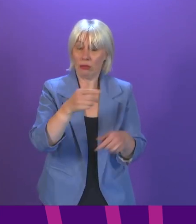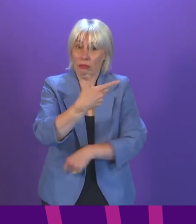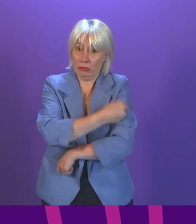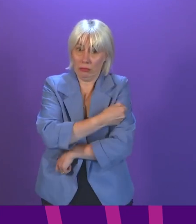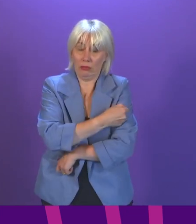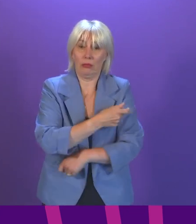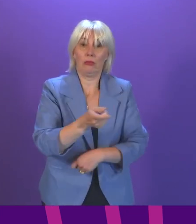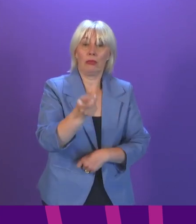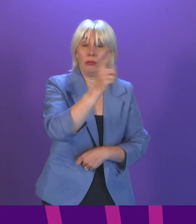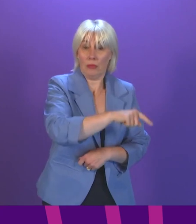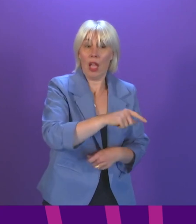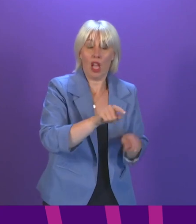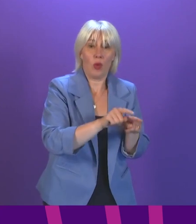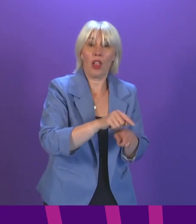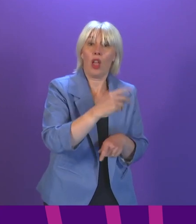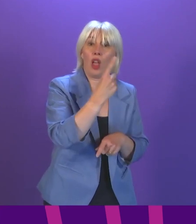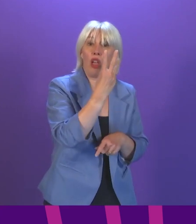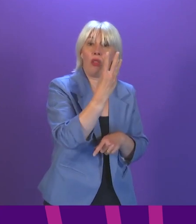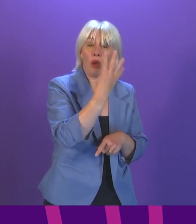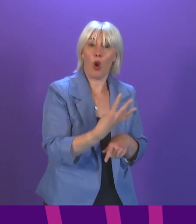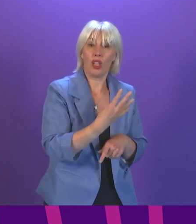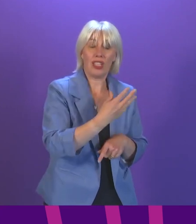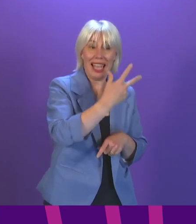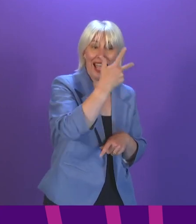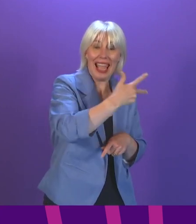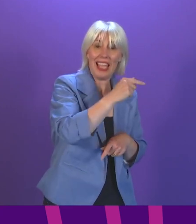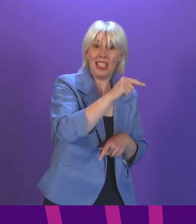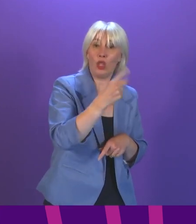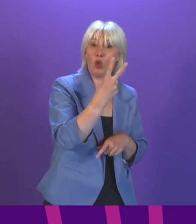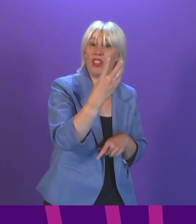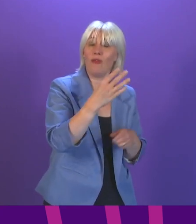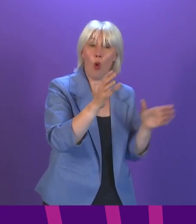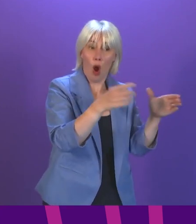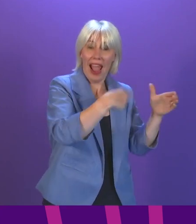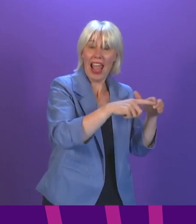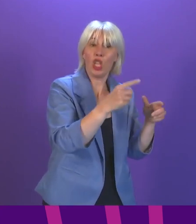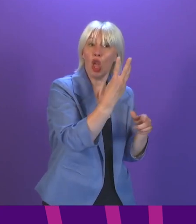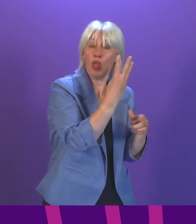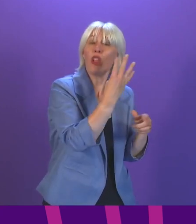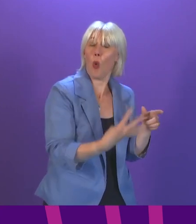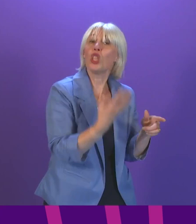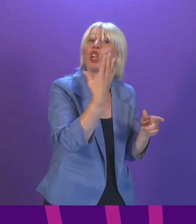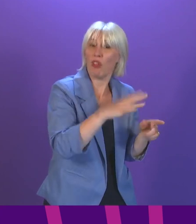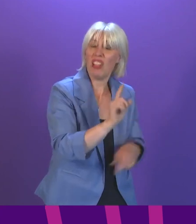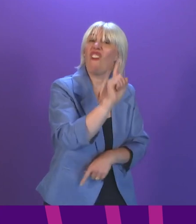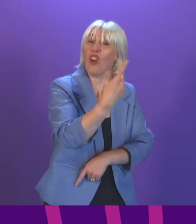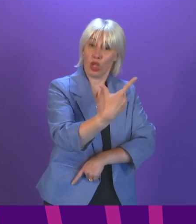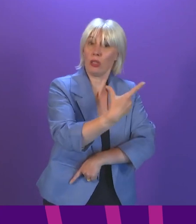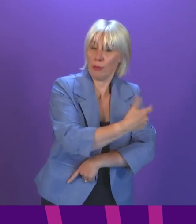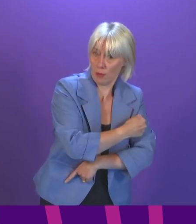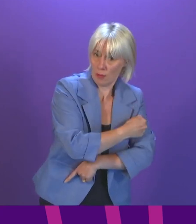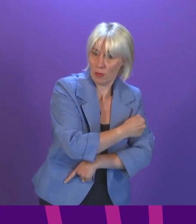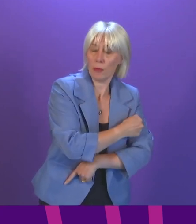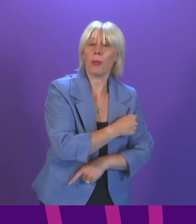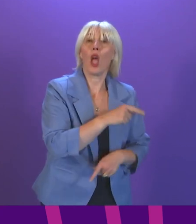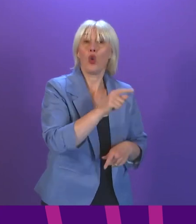-year-olds. Three quarters of 18 to 29-year-olds, though, have had their first dose. So the proportion in that age group